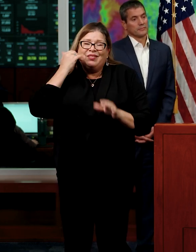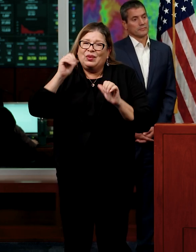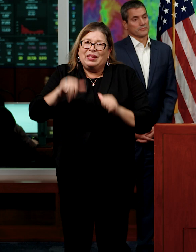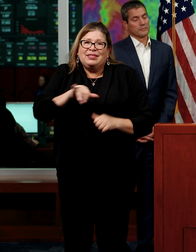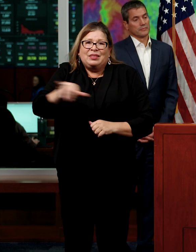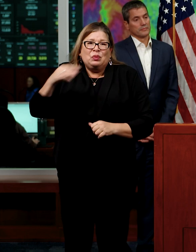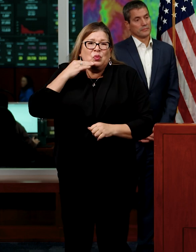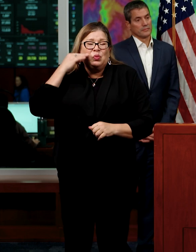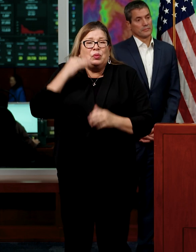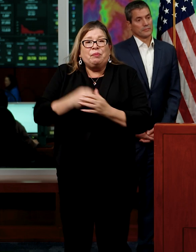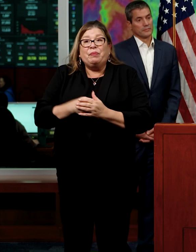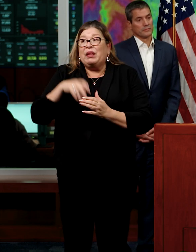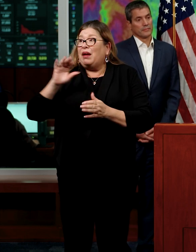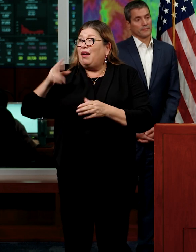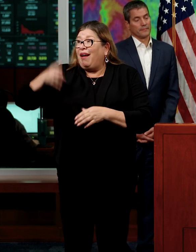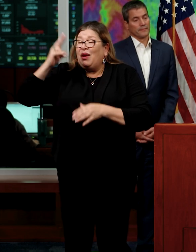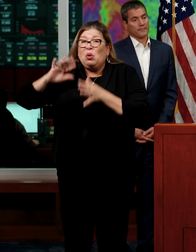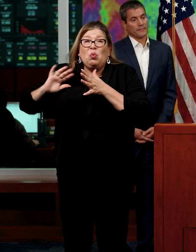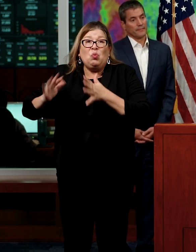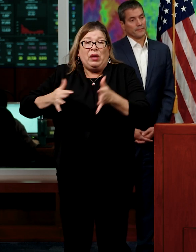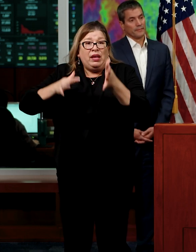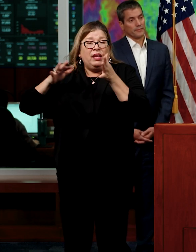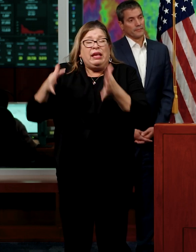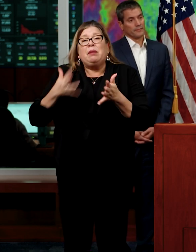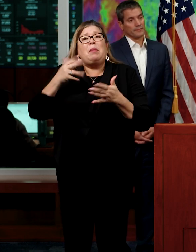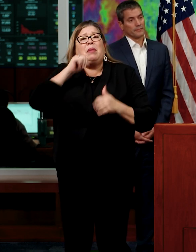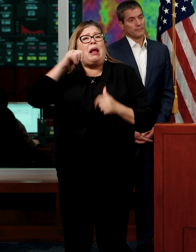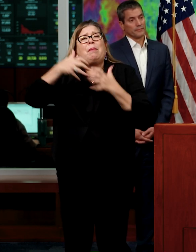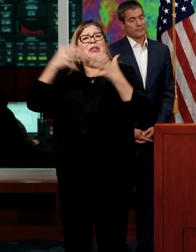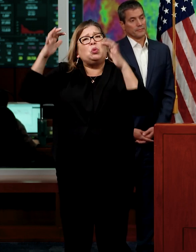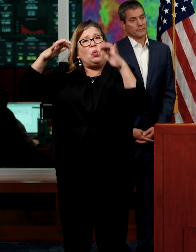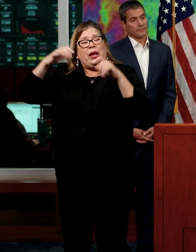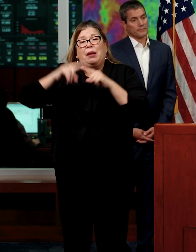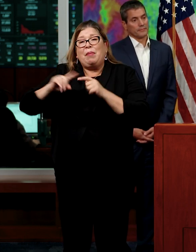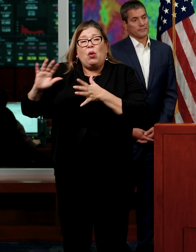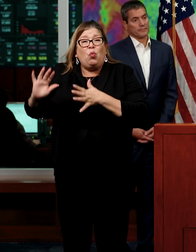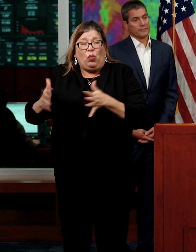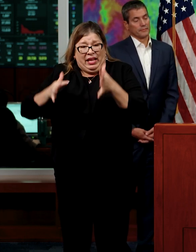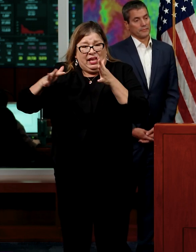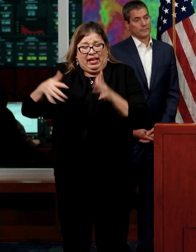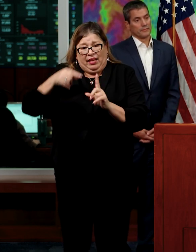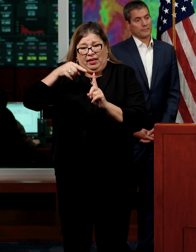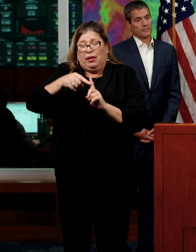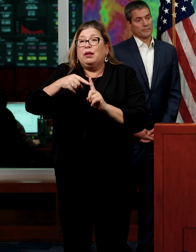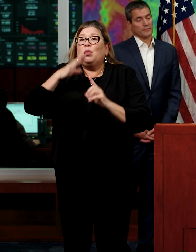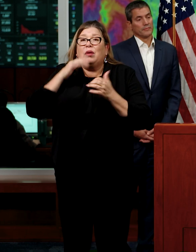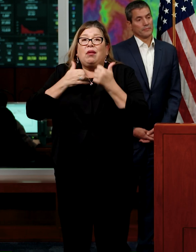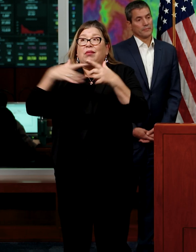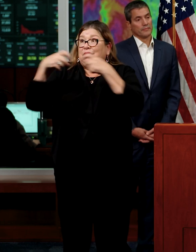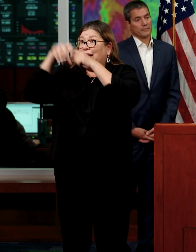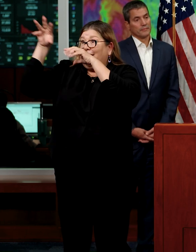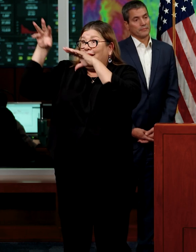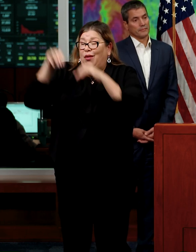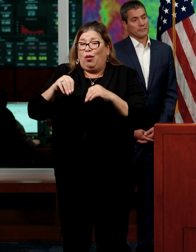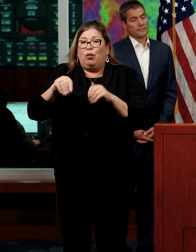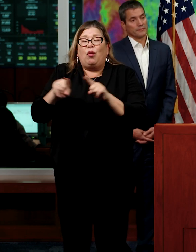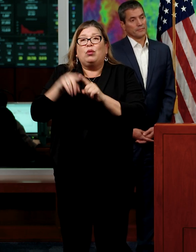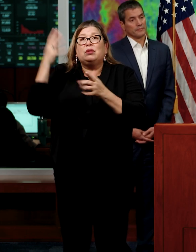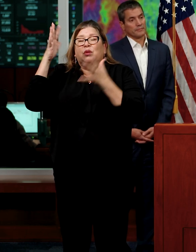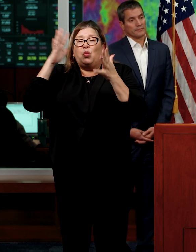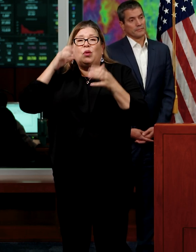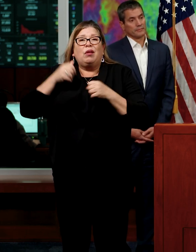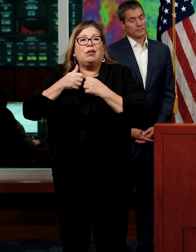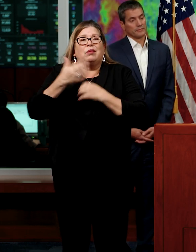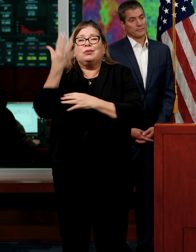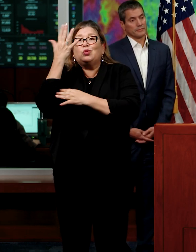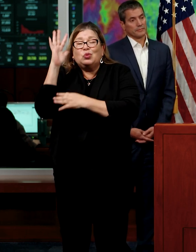When we have these high wind events, may not be a lot of precipitation, but high wind events, not only do they knock out power, but they create debris that can